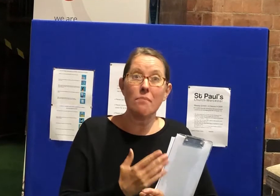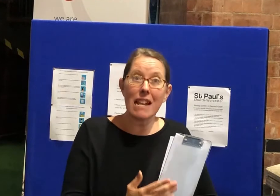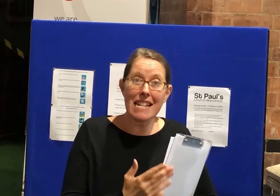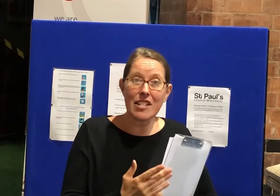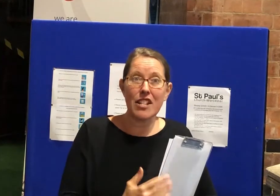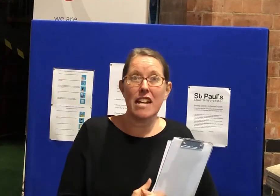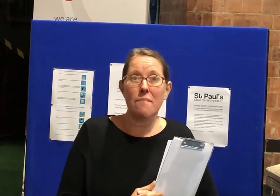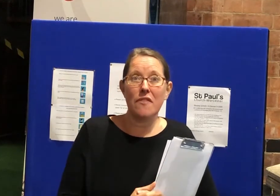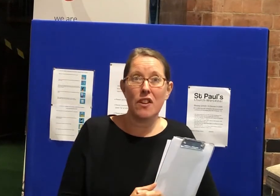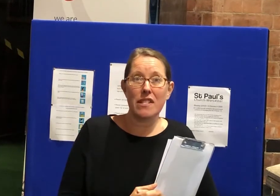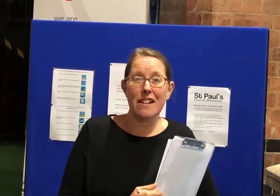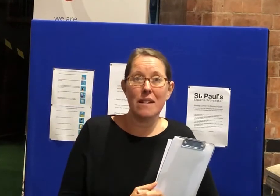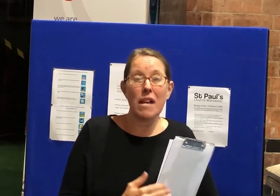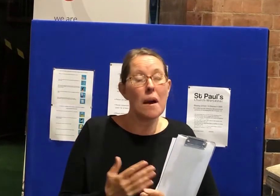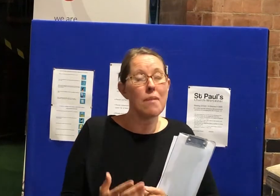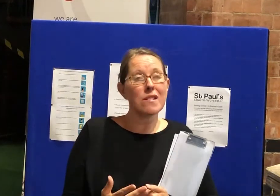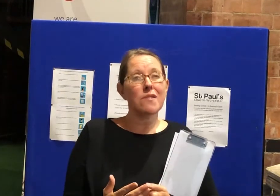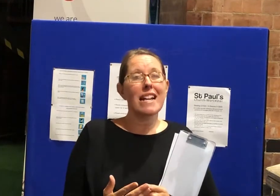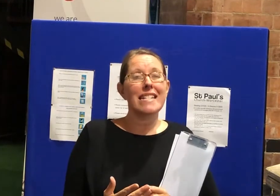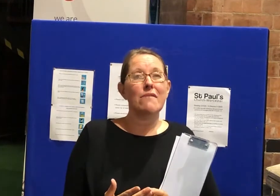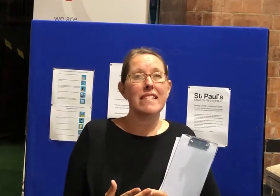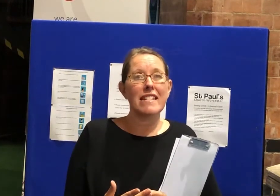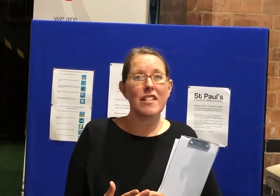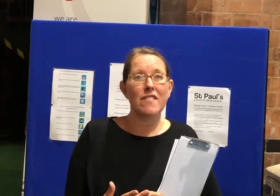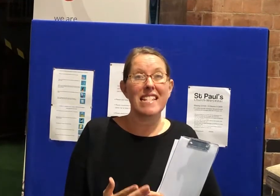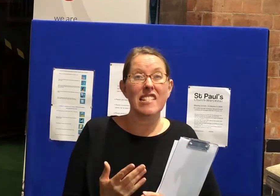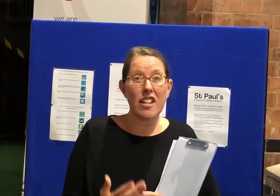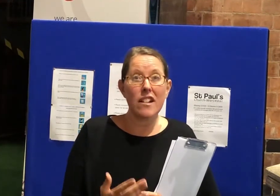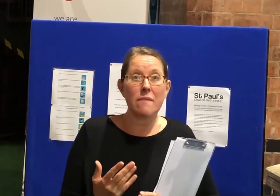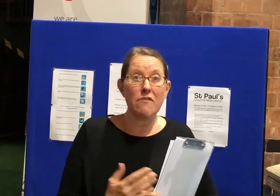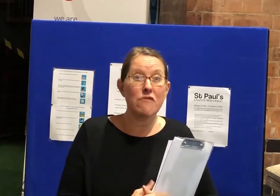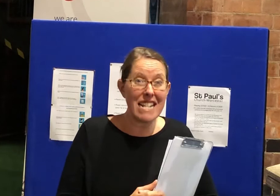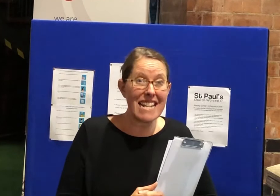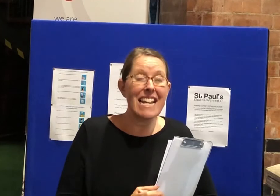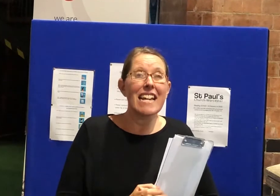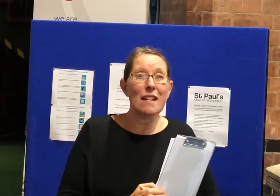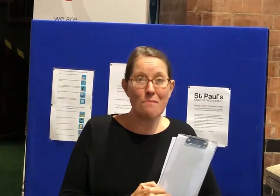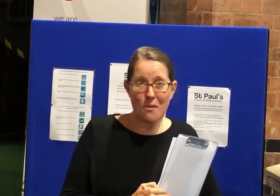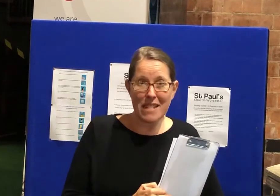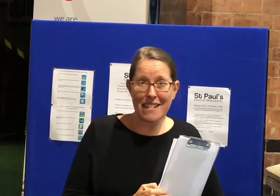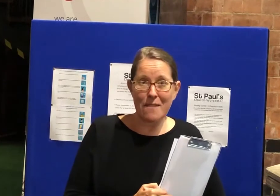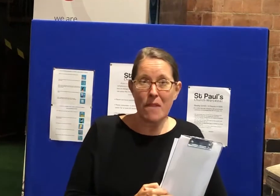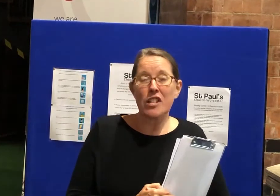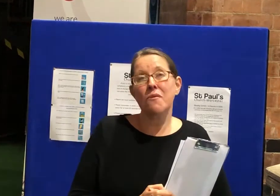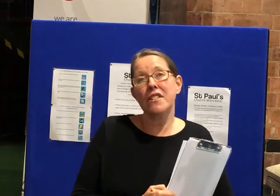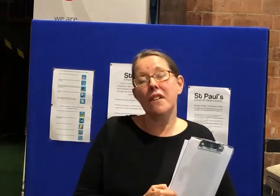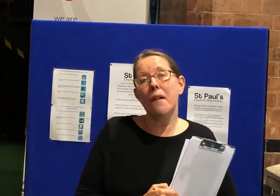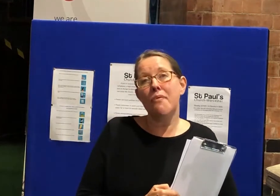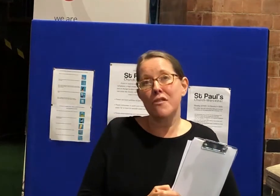then please turn up at those times. Punctuality with these services is going to be really important. So when you approach